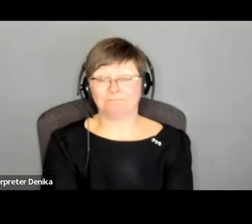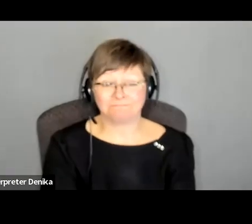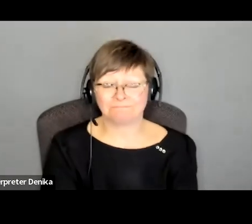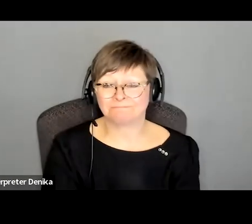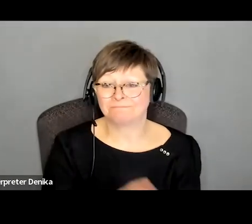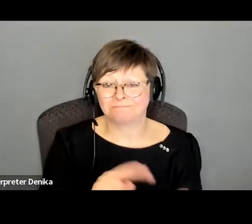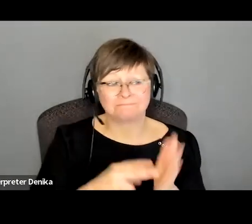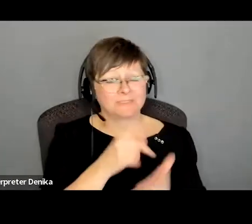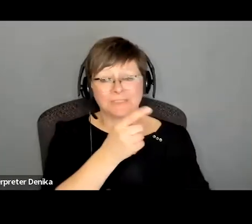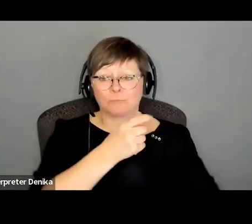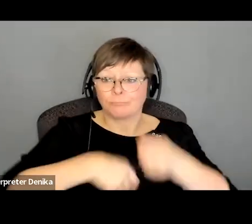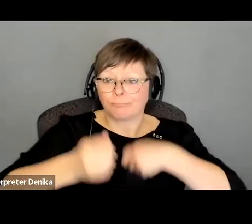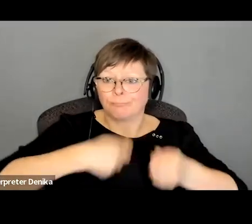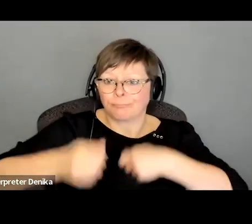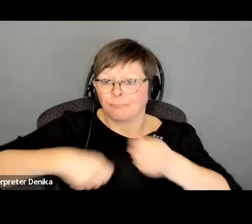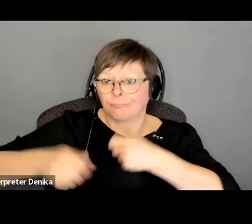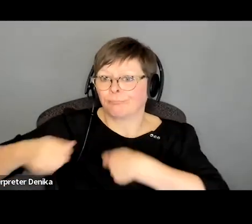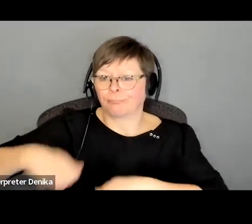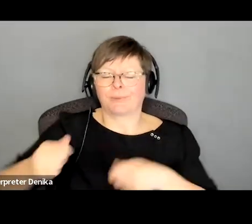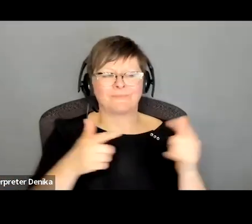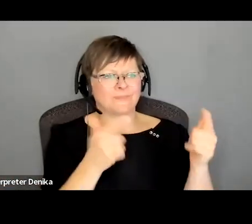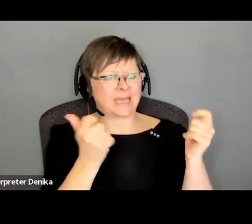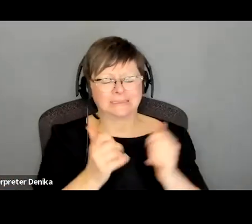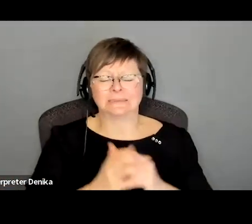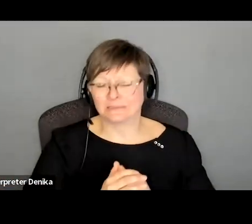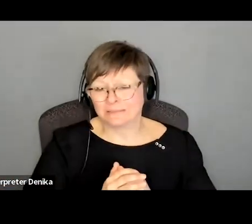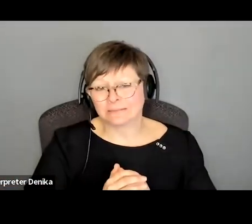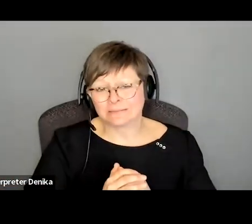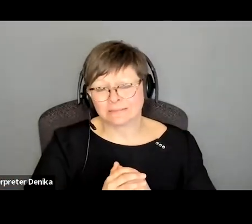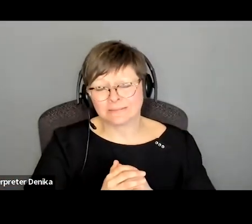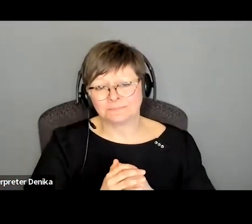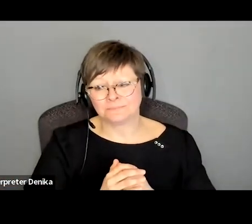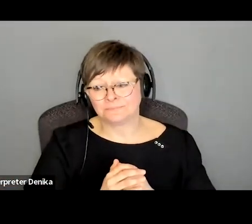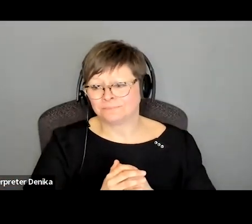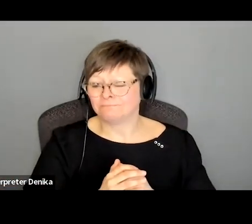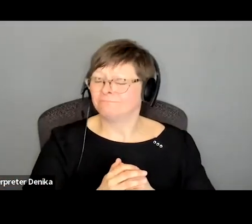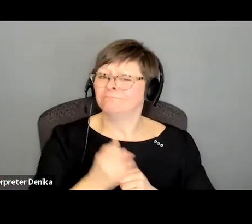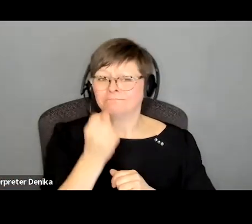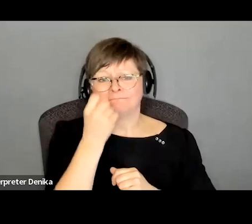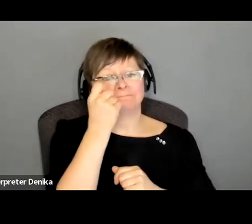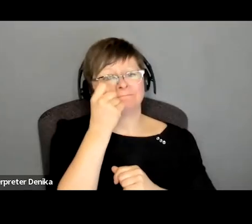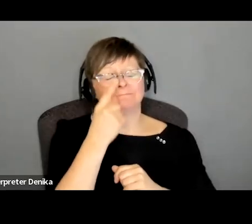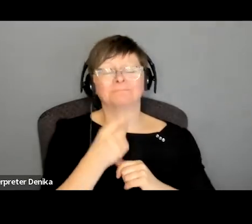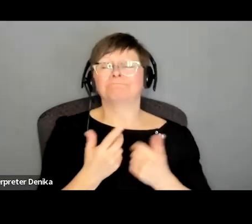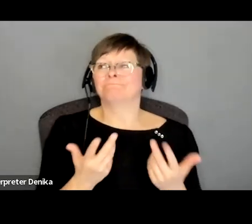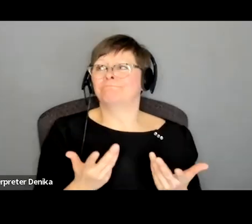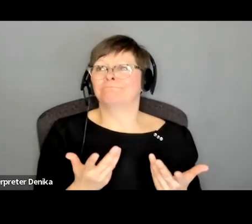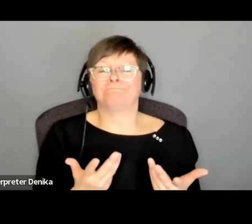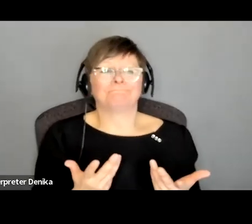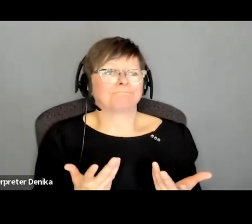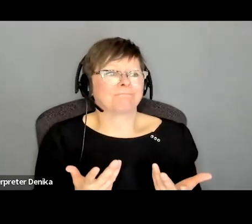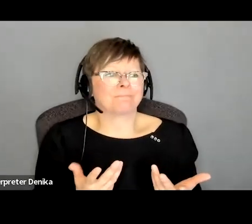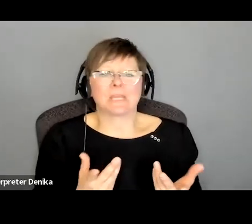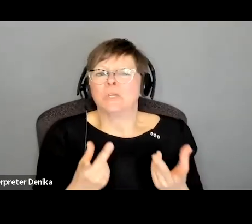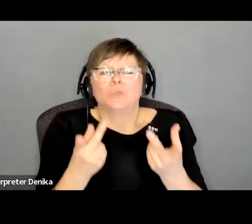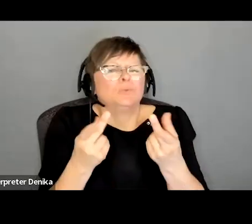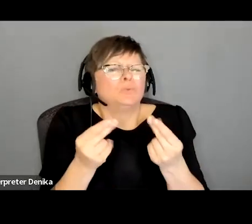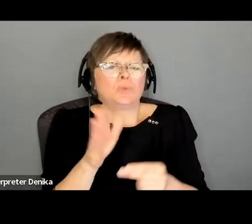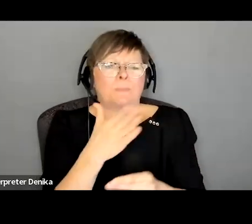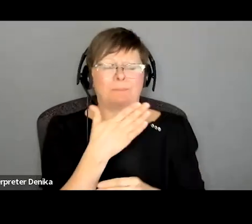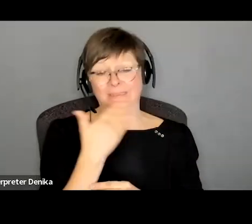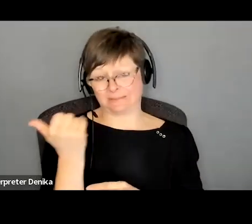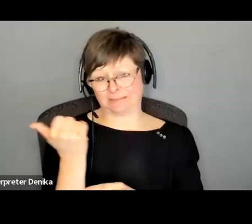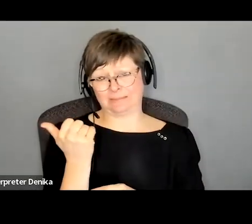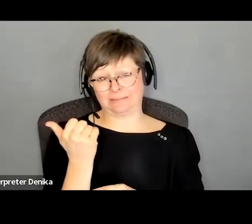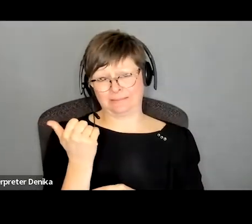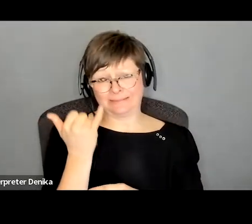fast um i think you just have to enjoy it and do the best you do the best you can and and if if